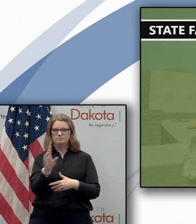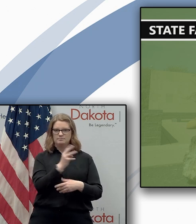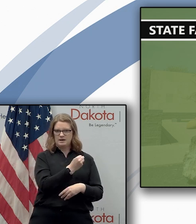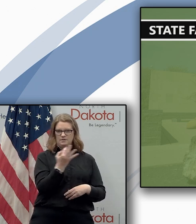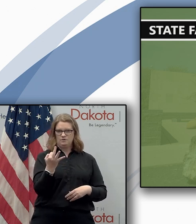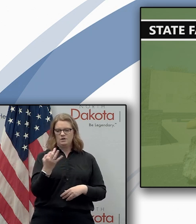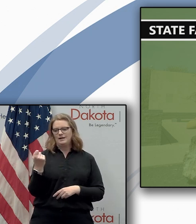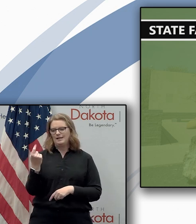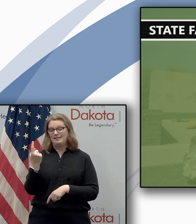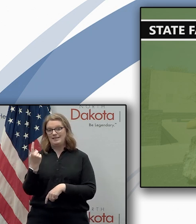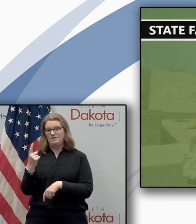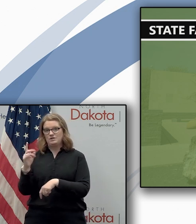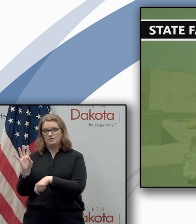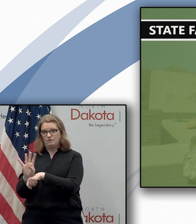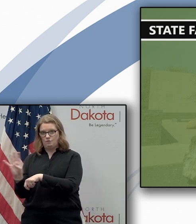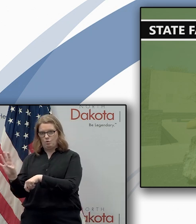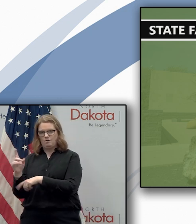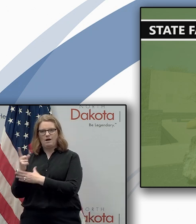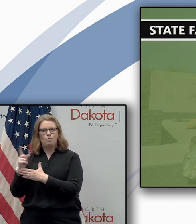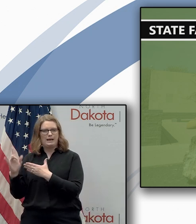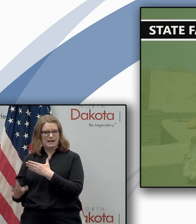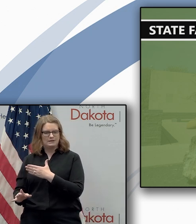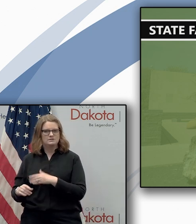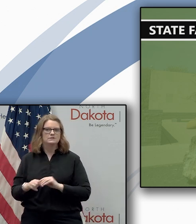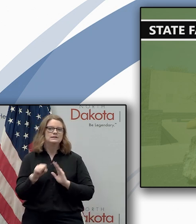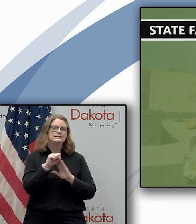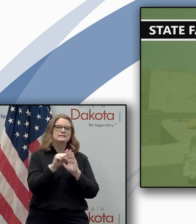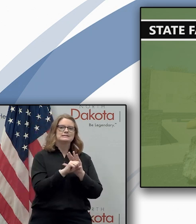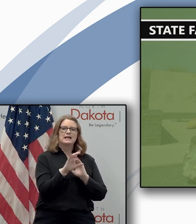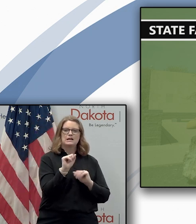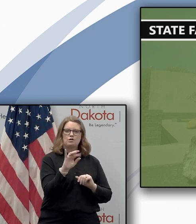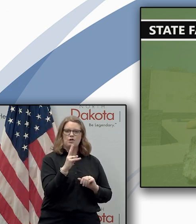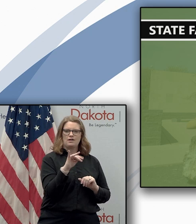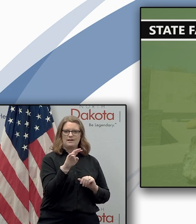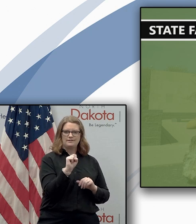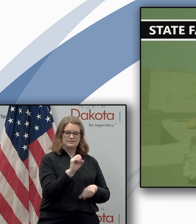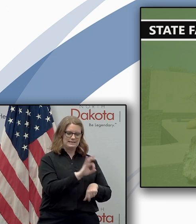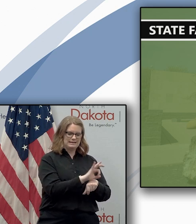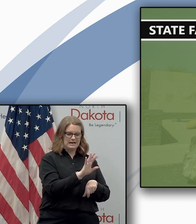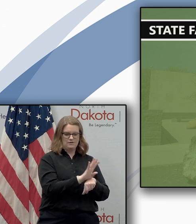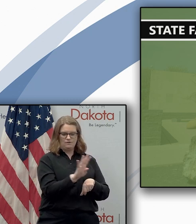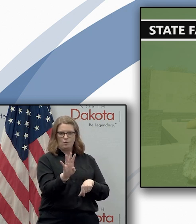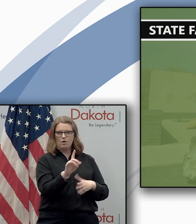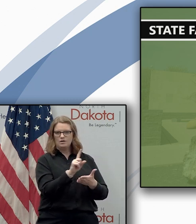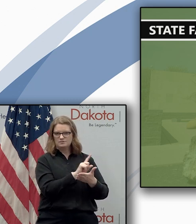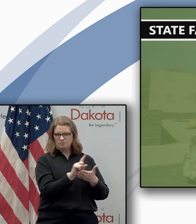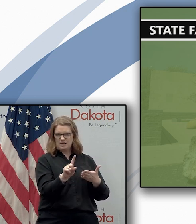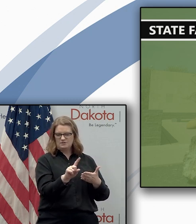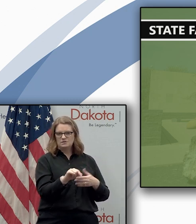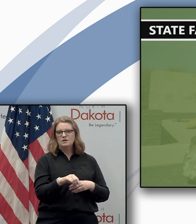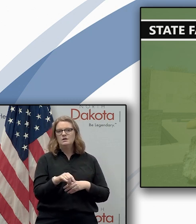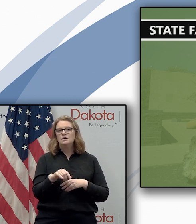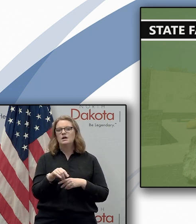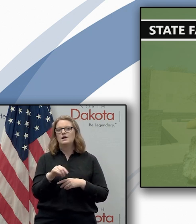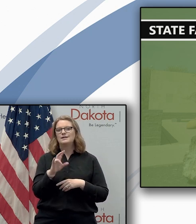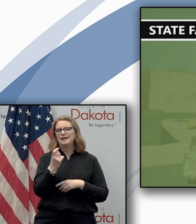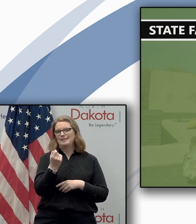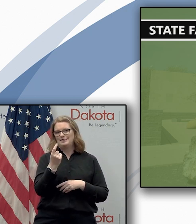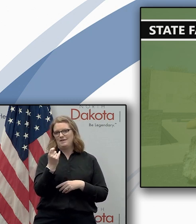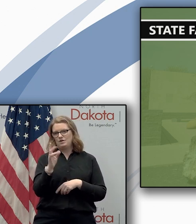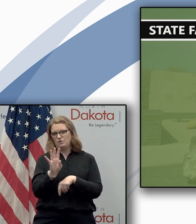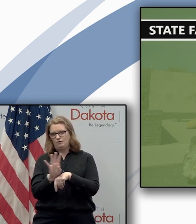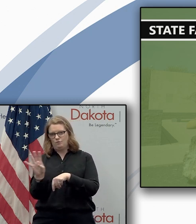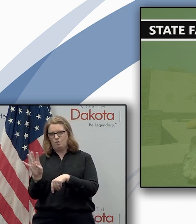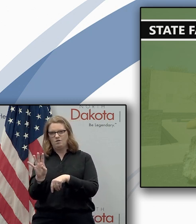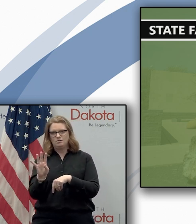11 a.m to 4 p.m on weekends state archives will be open 9 a.m to 4 p.m on weekdays and same 11 a.m to 4